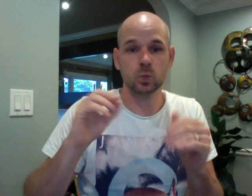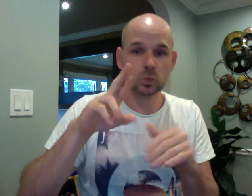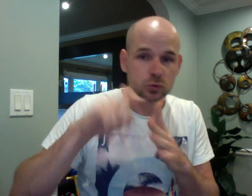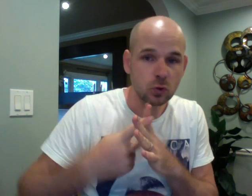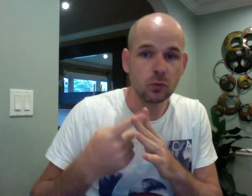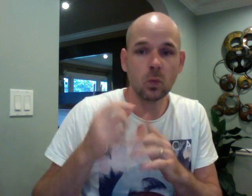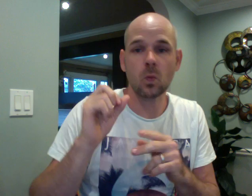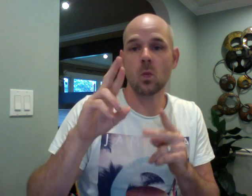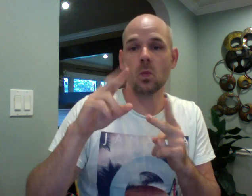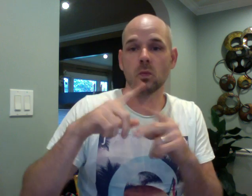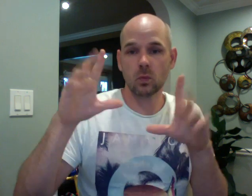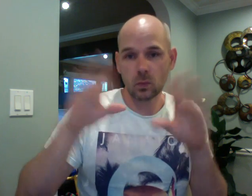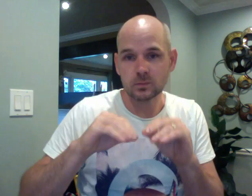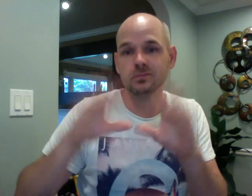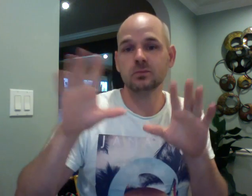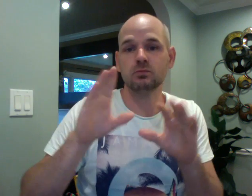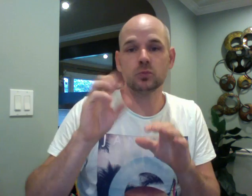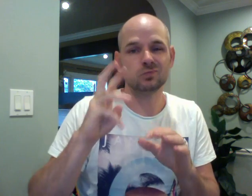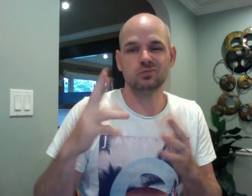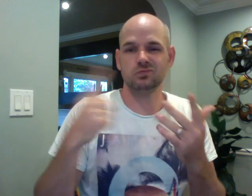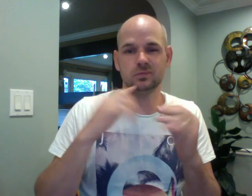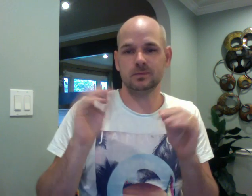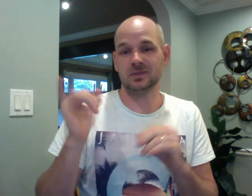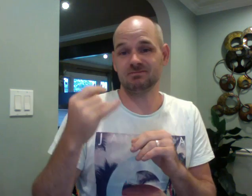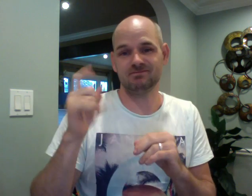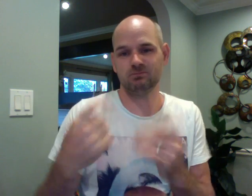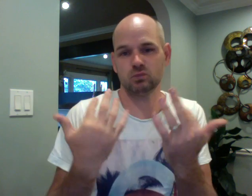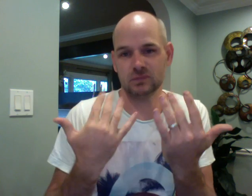Got it. I got it, just got it!